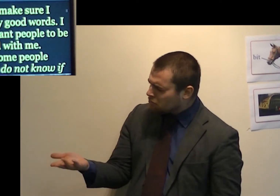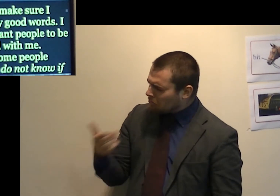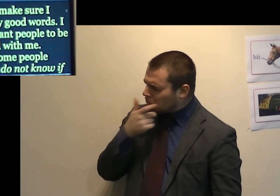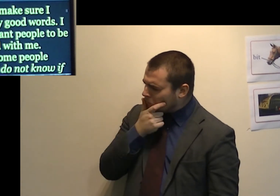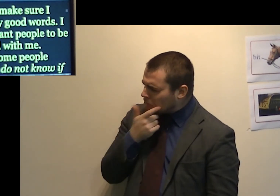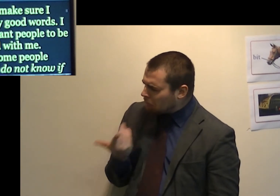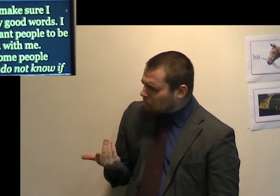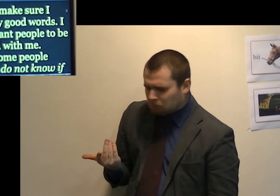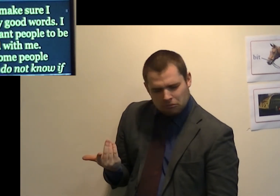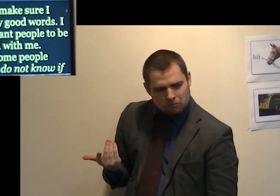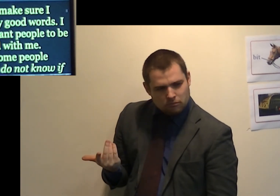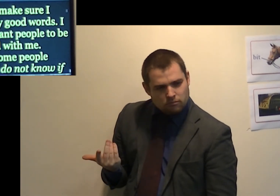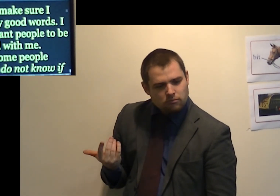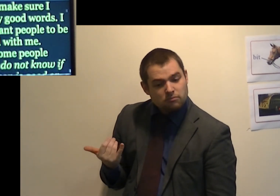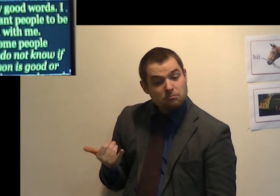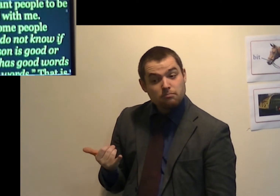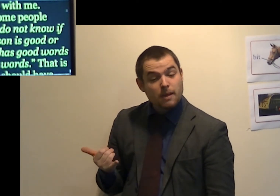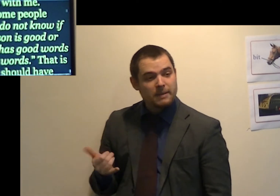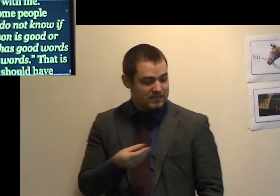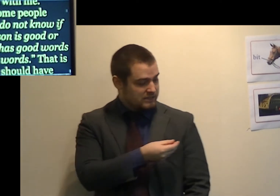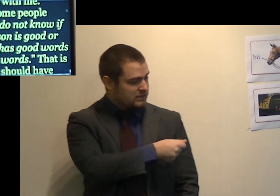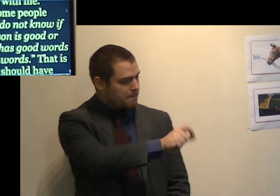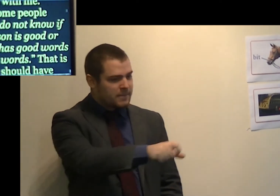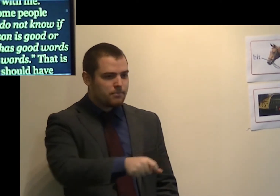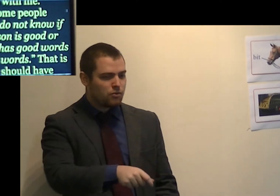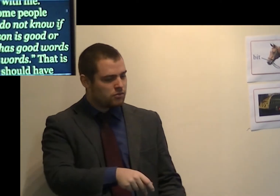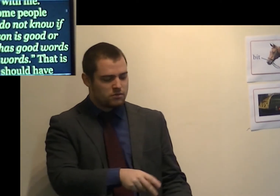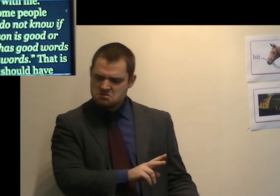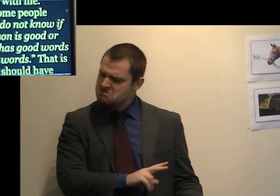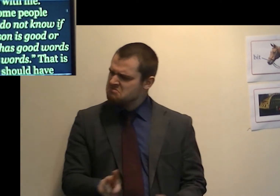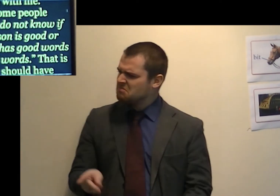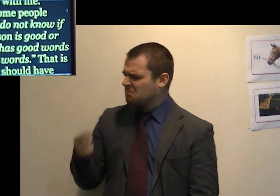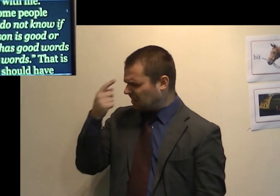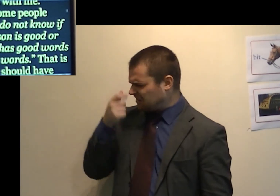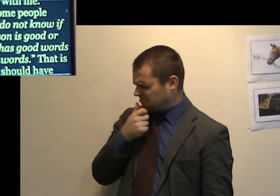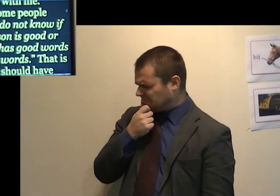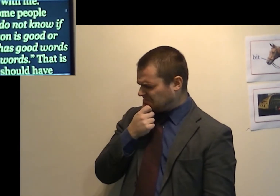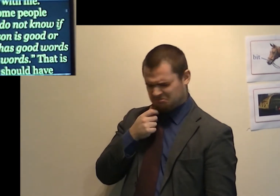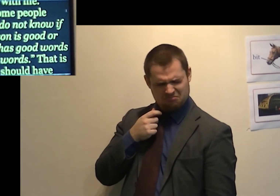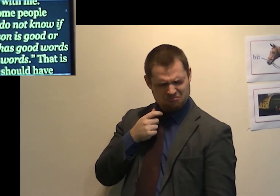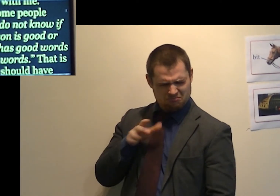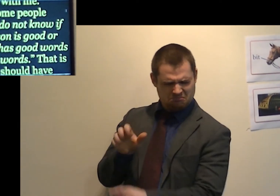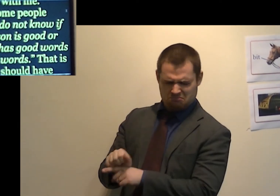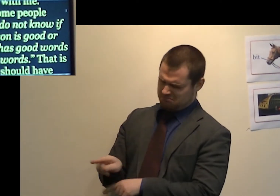Maybe some people think, I do not know if that person is good or bad.